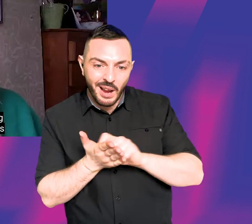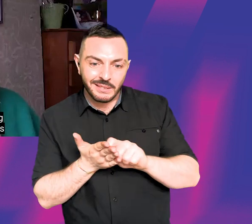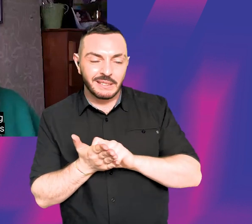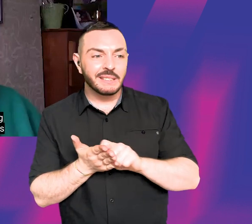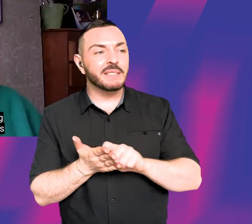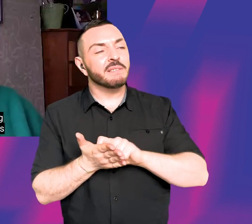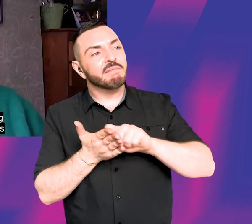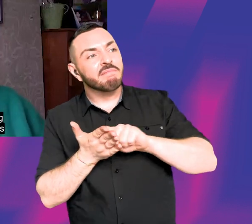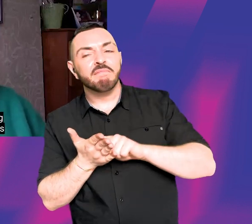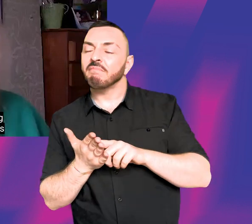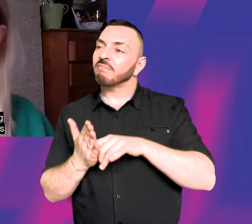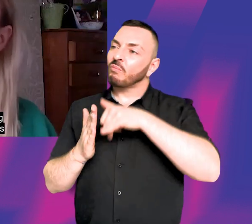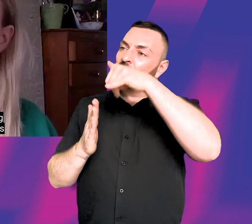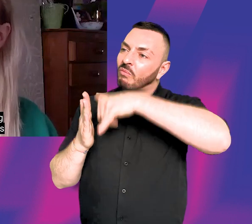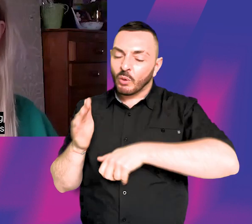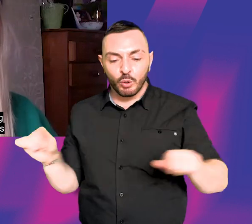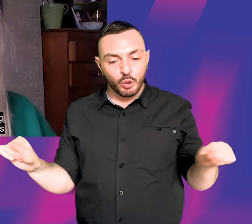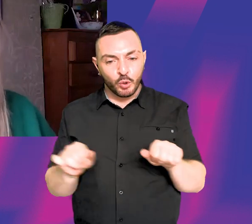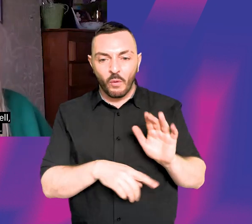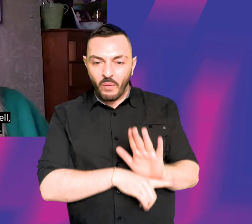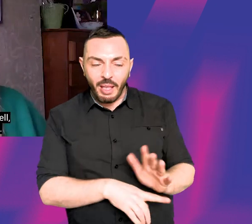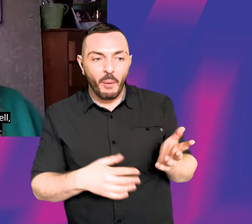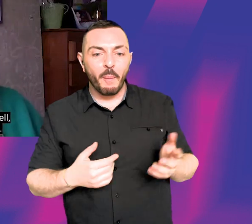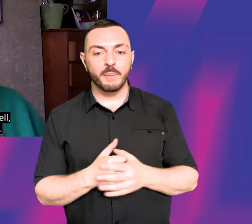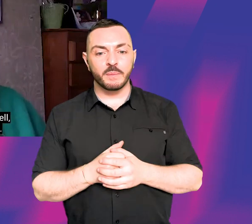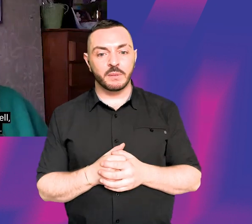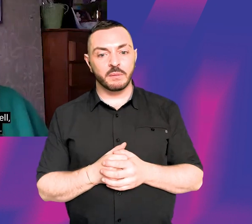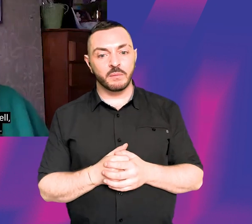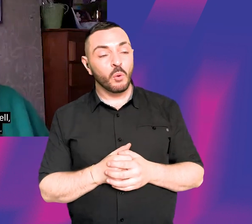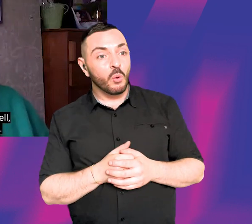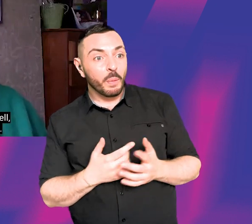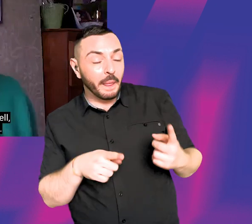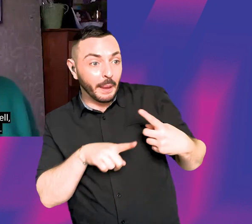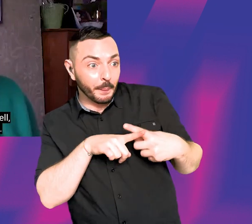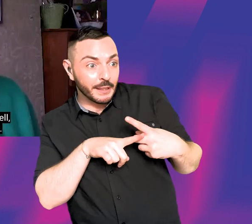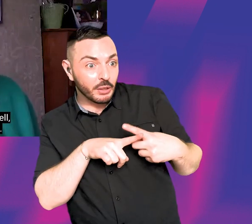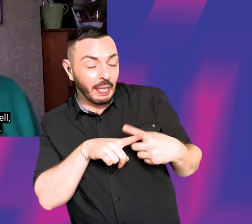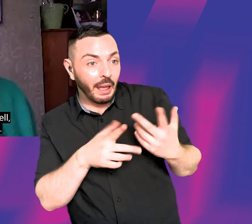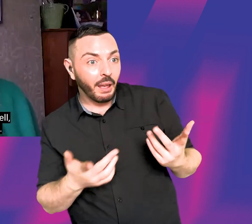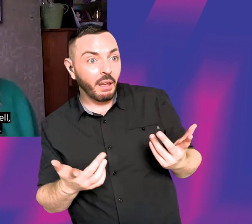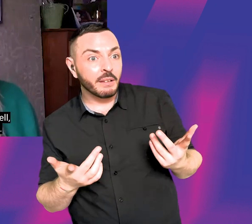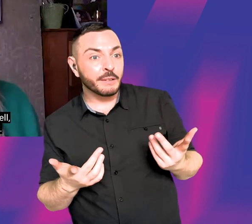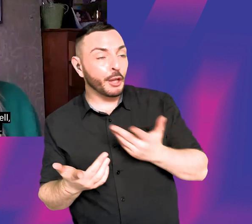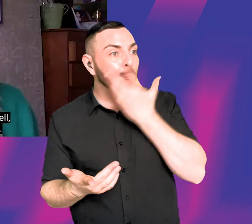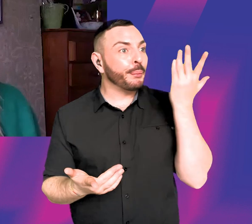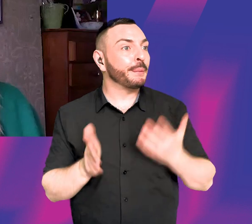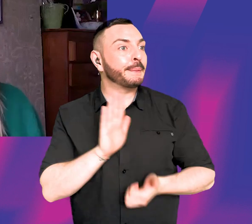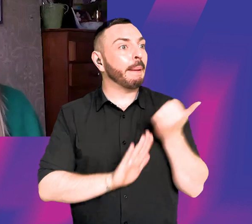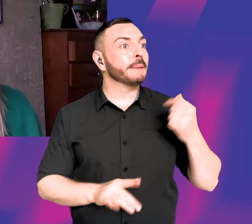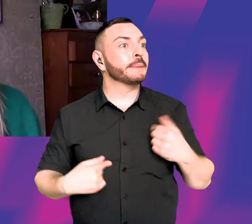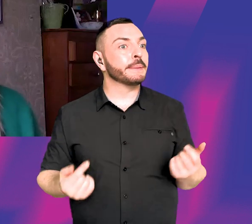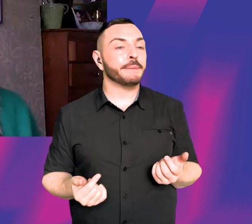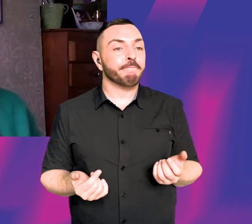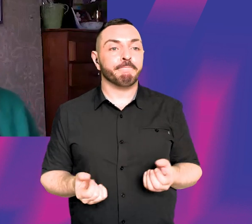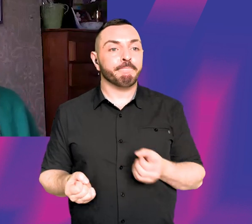just, you know, writing short films or trying to write features and just immediately just thinking, well, I have no talent, I've got no ability, so I just